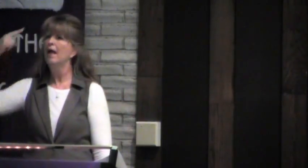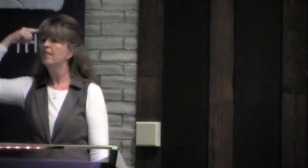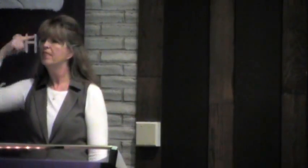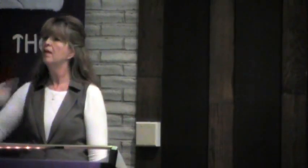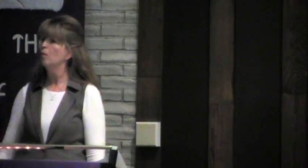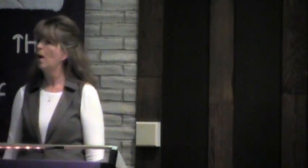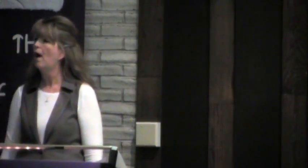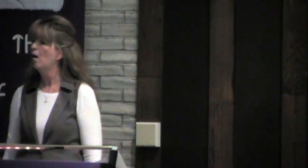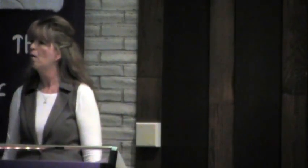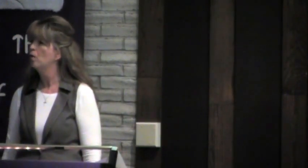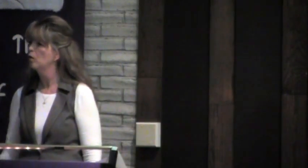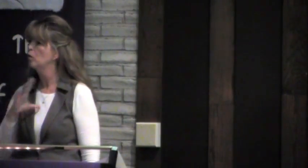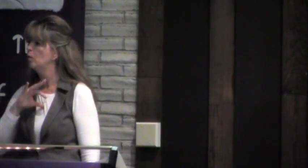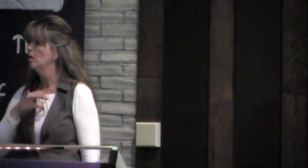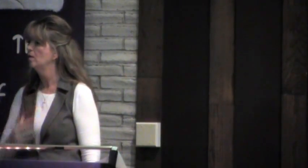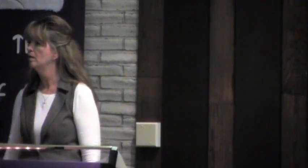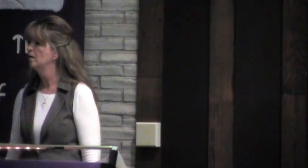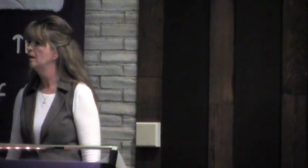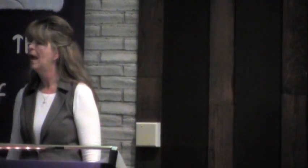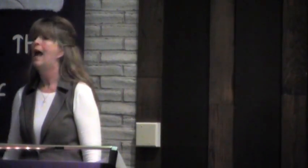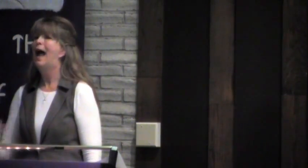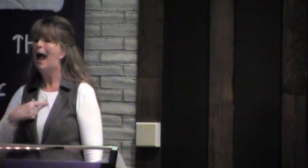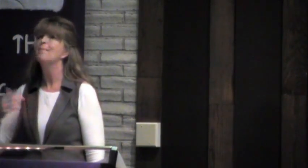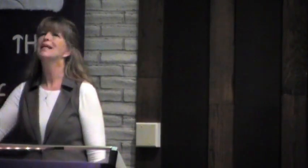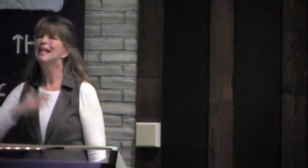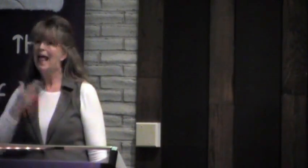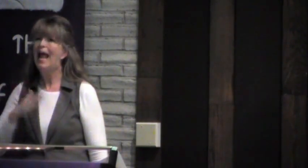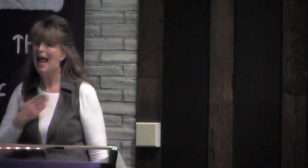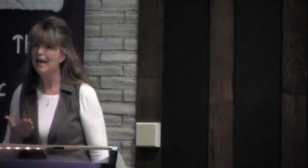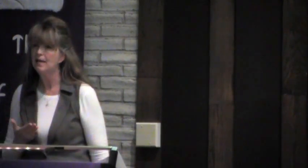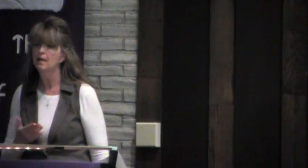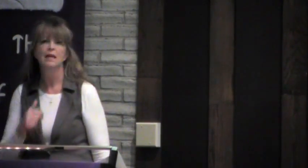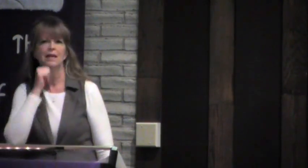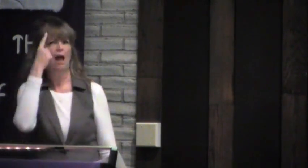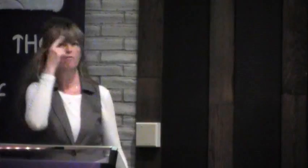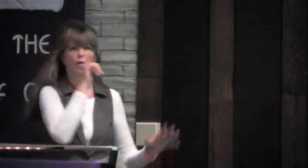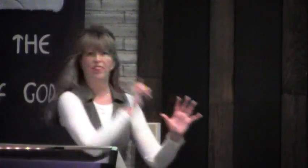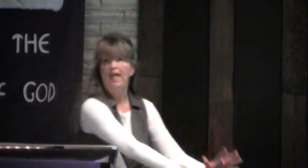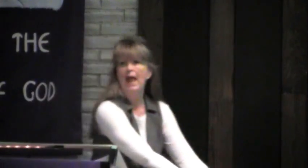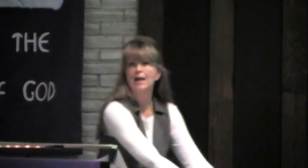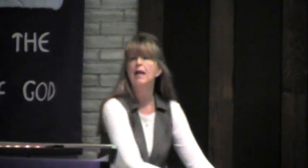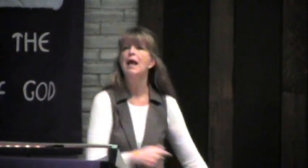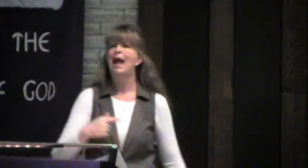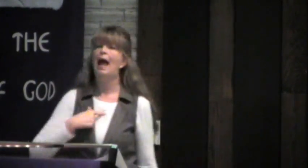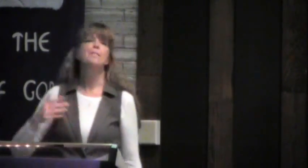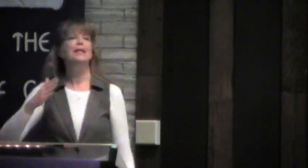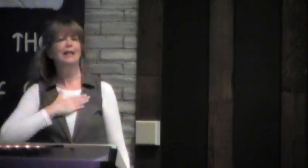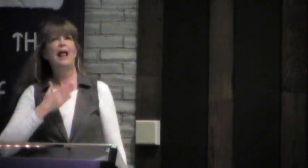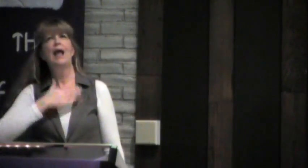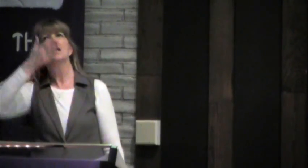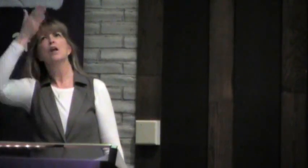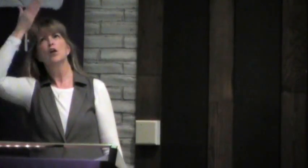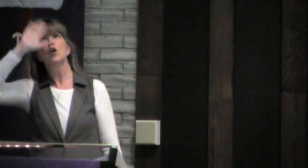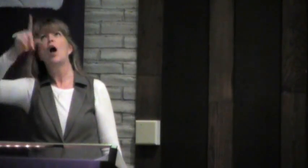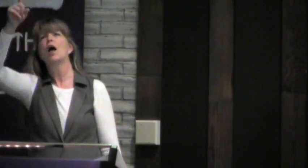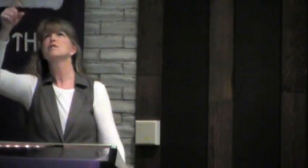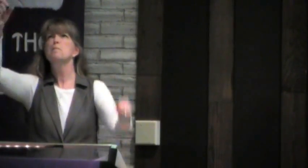back and look objectively, I think, wow, how cool is this? I'm so glad, not for the experience,